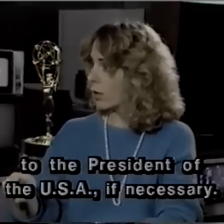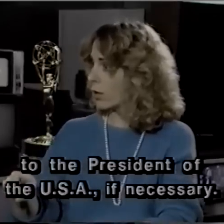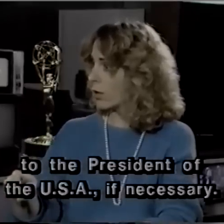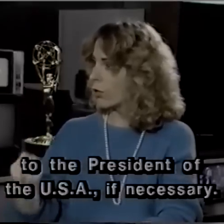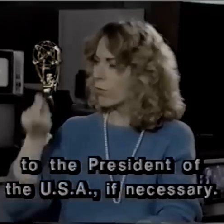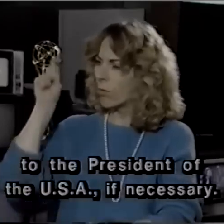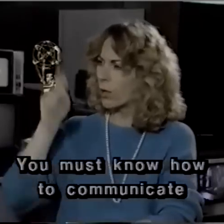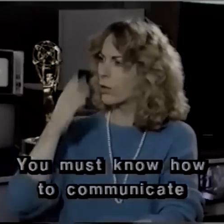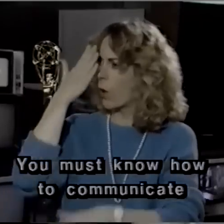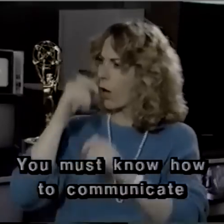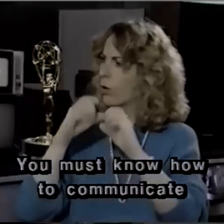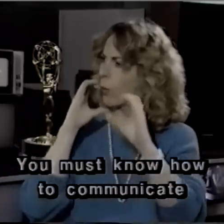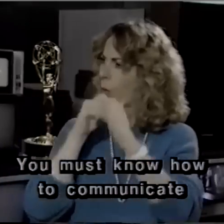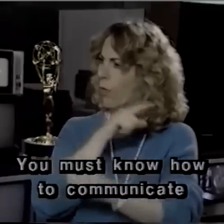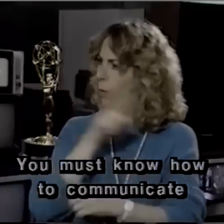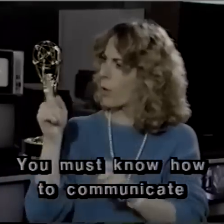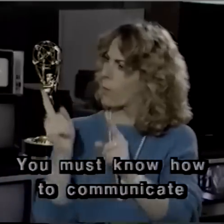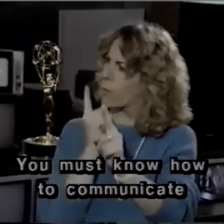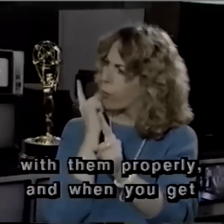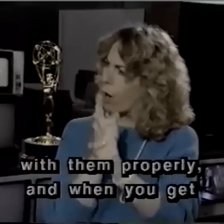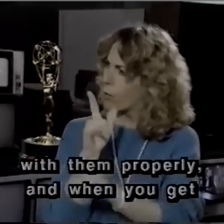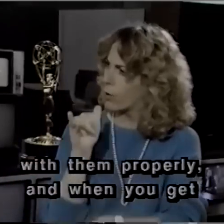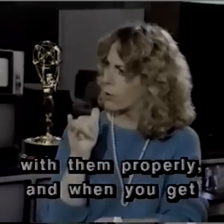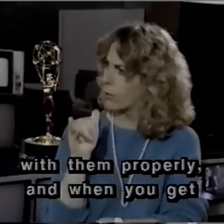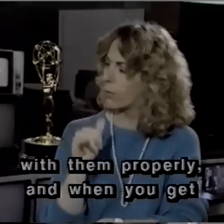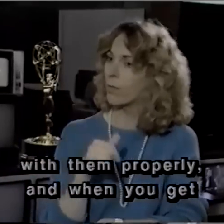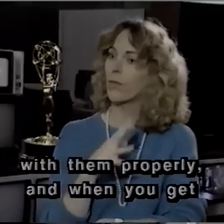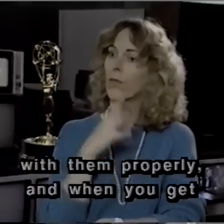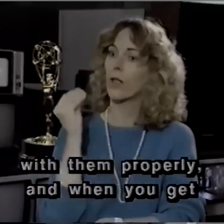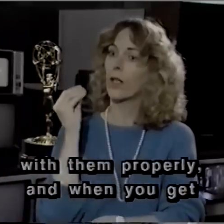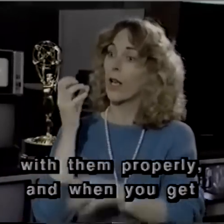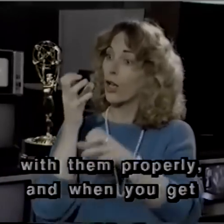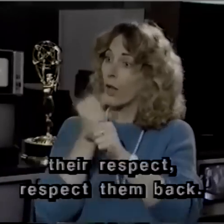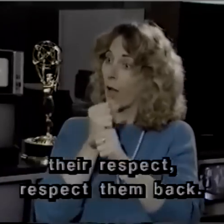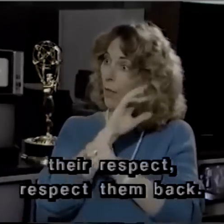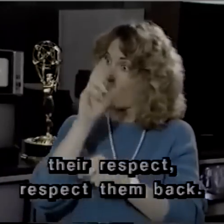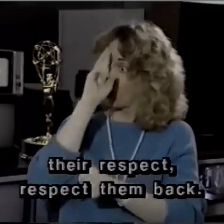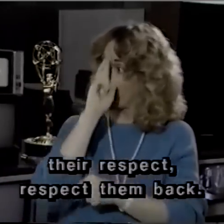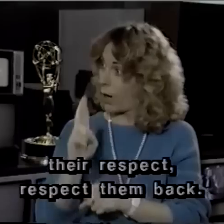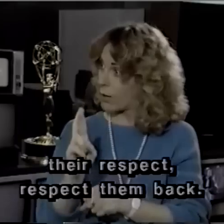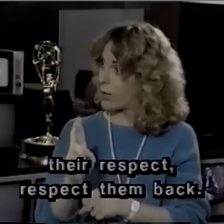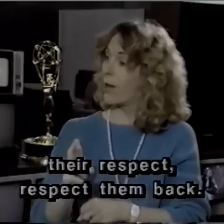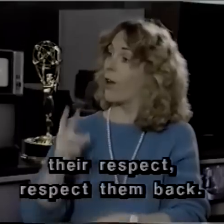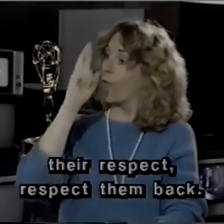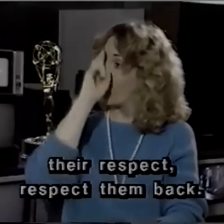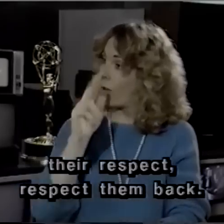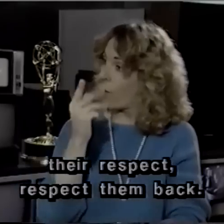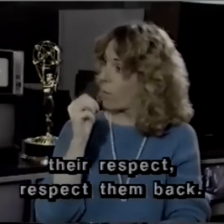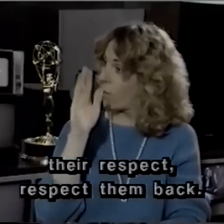You must know how to communicate with them properly. And when you get their respect, respect them back.